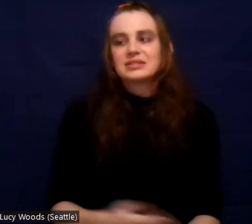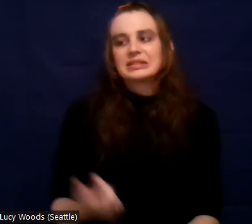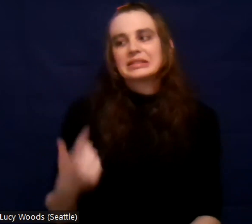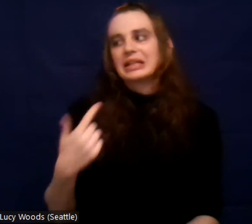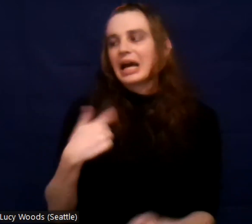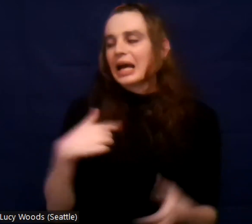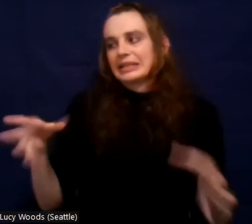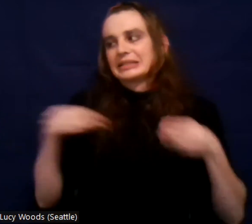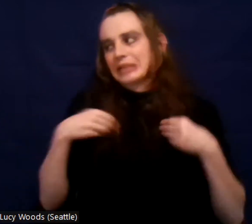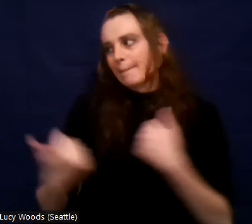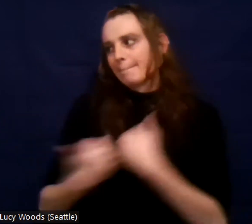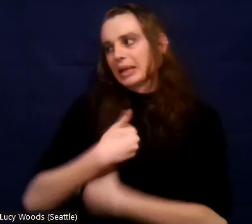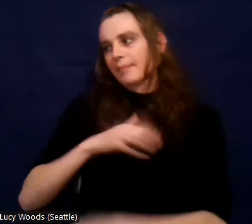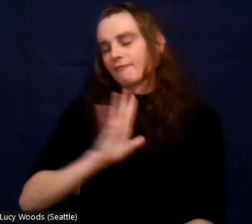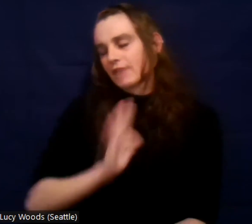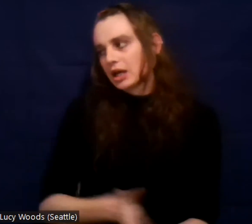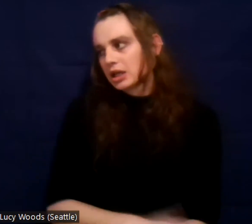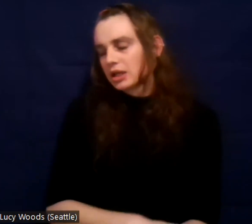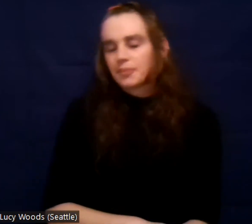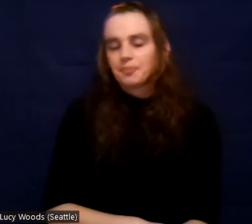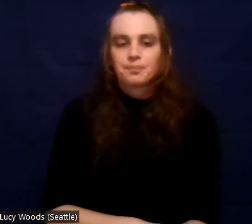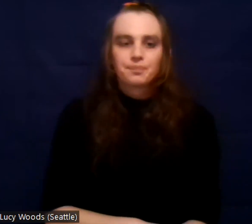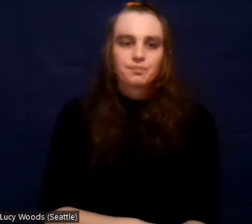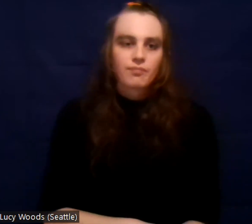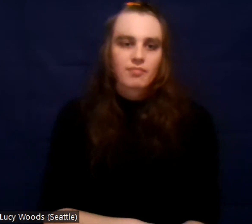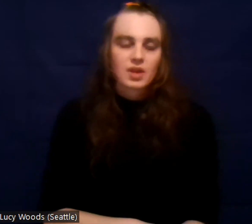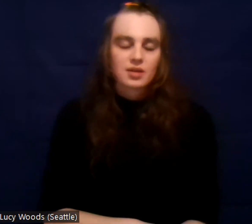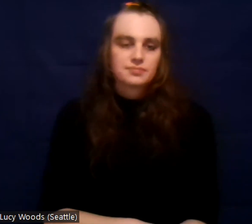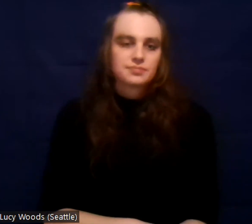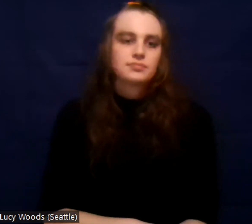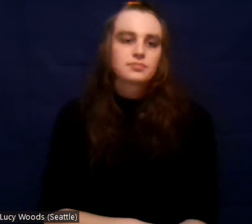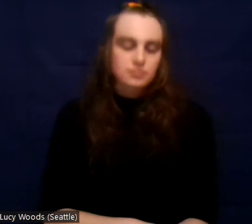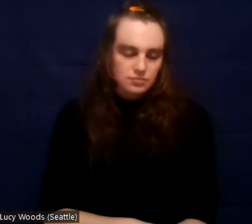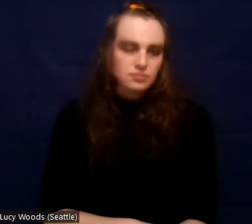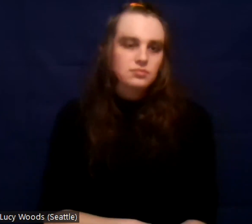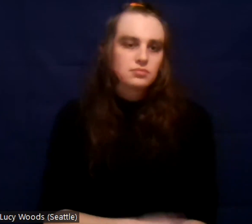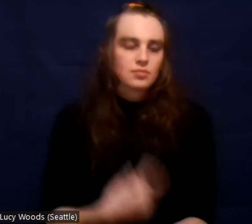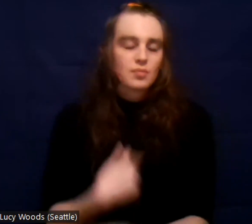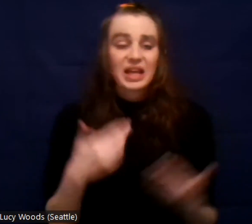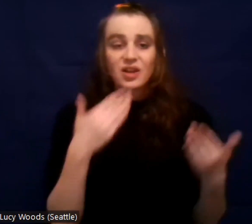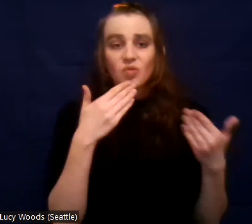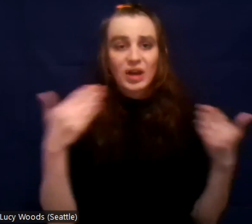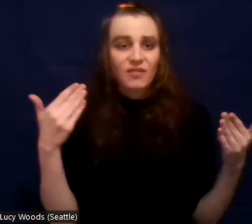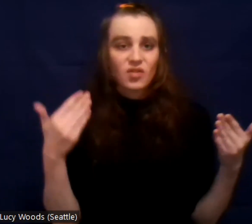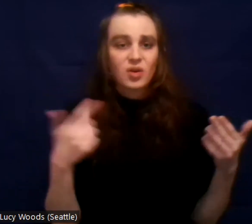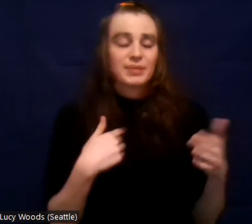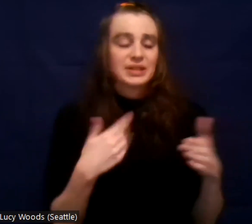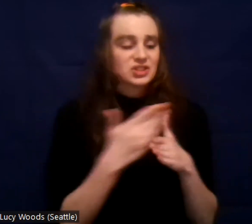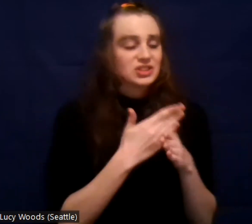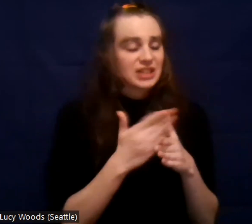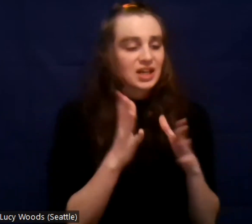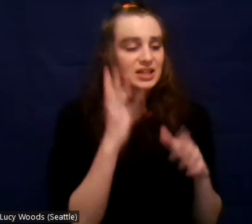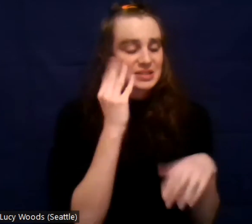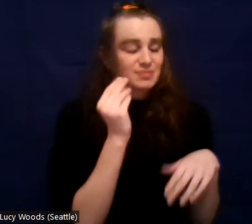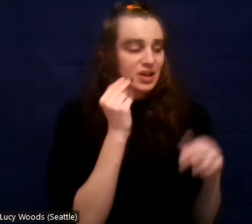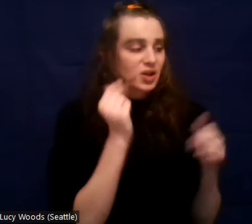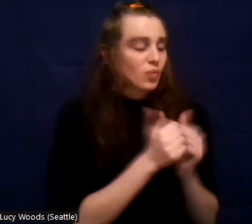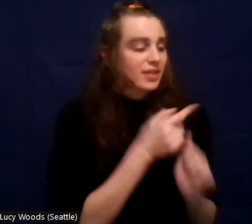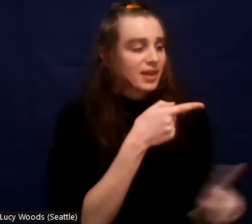Um, and I'm grateful that I was, um, able to share those experiences with Tyler.